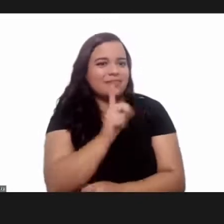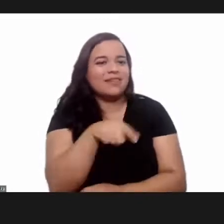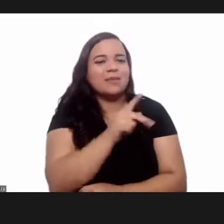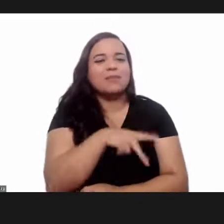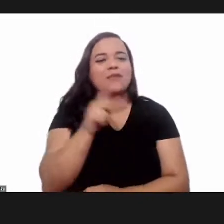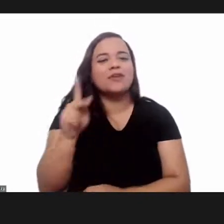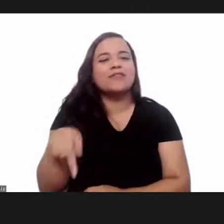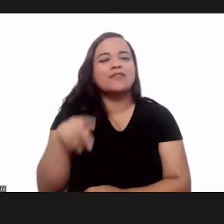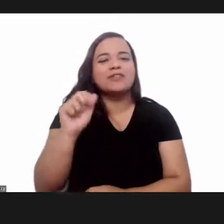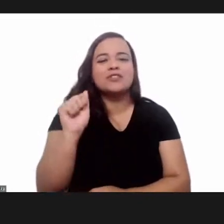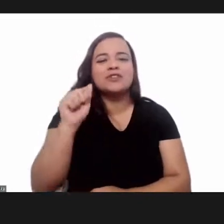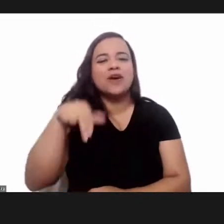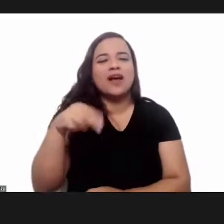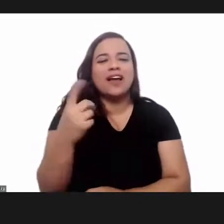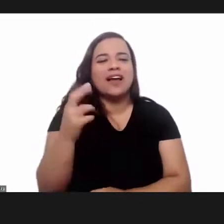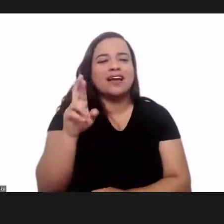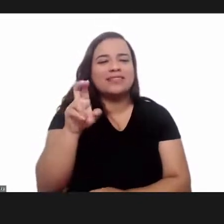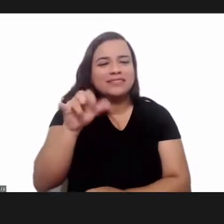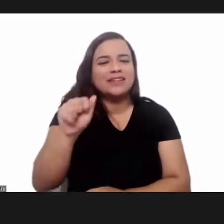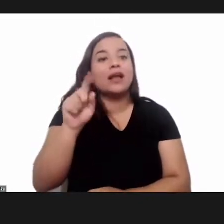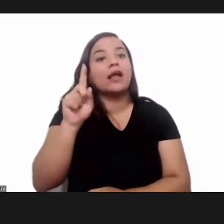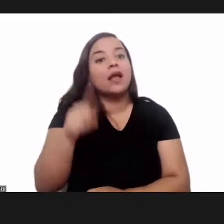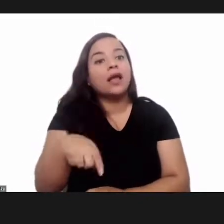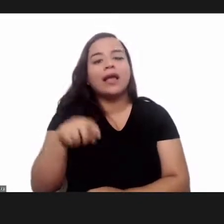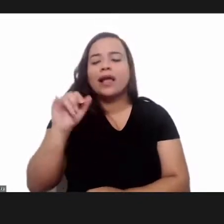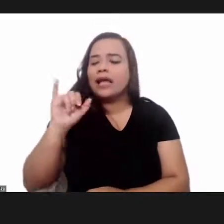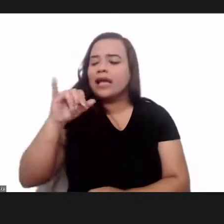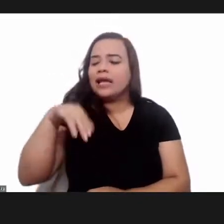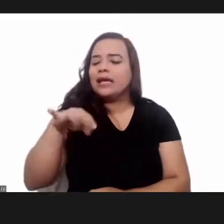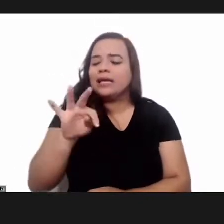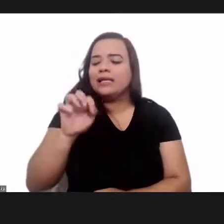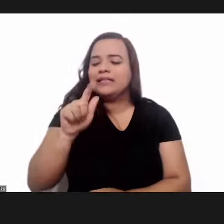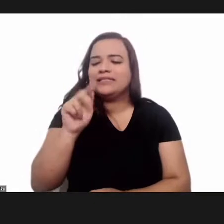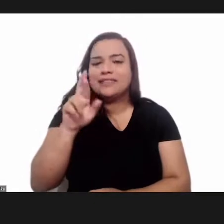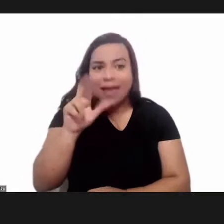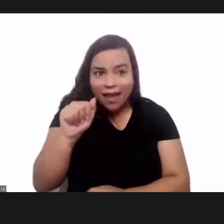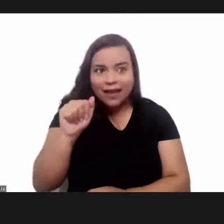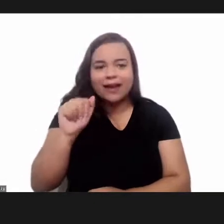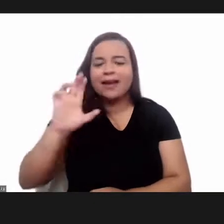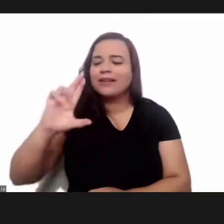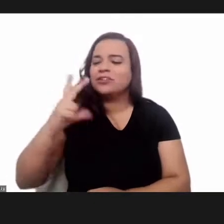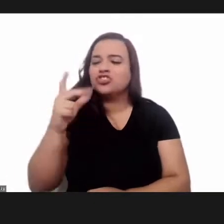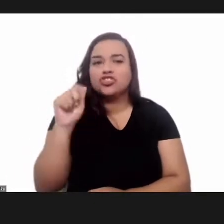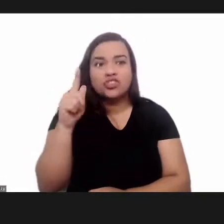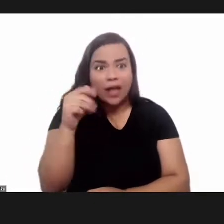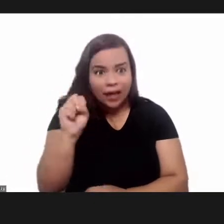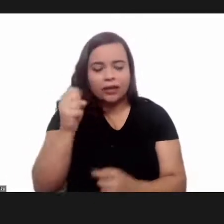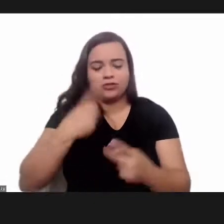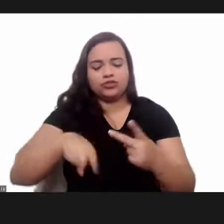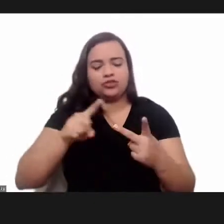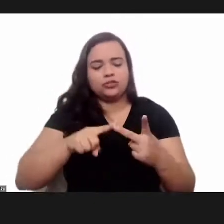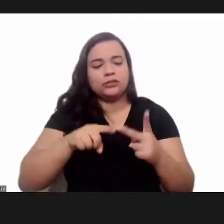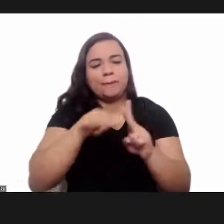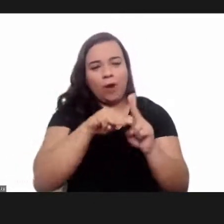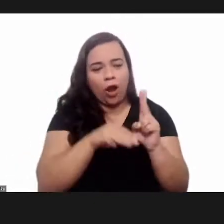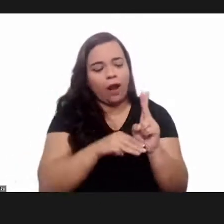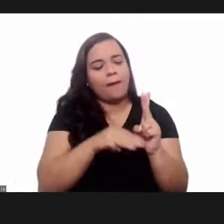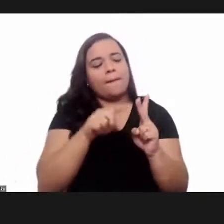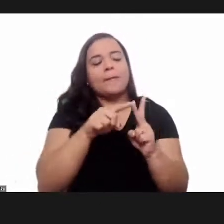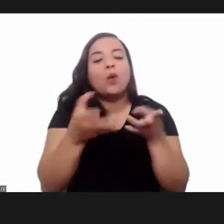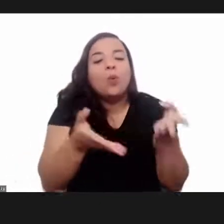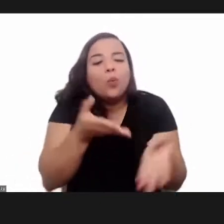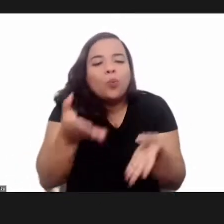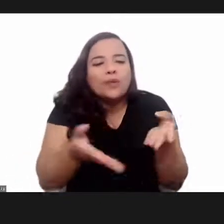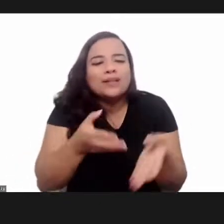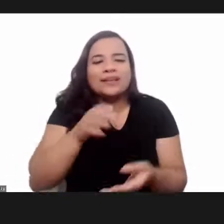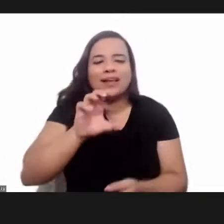professor andres silvestri which are integra chagas and quida chagas these two projects and we have a permanent program